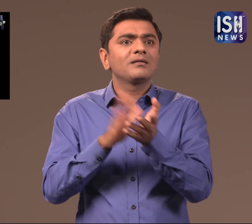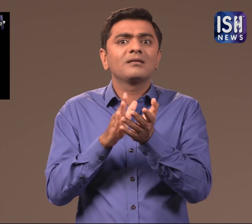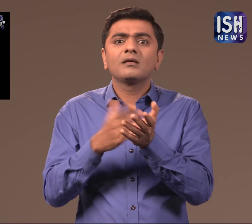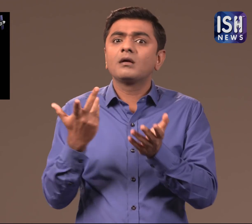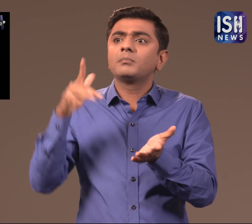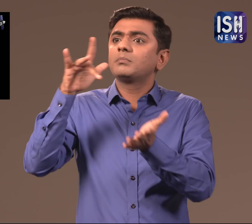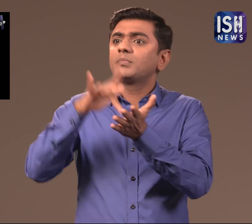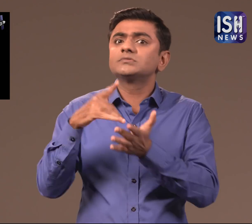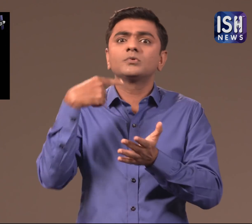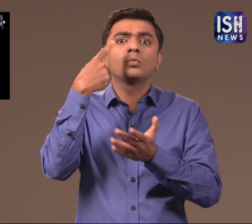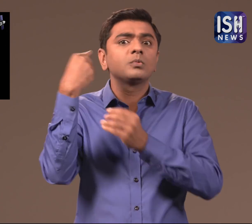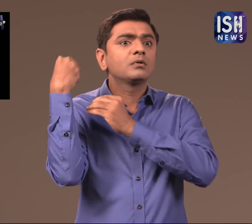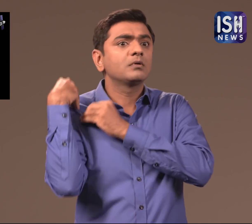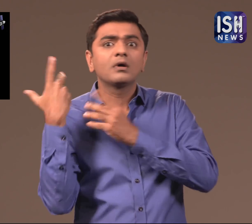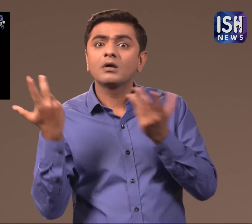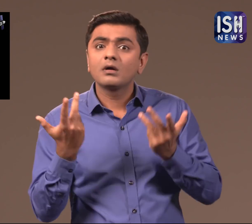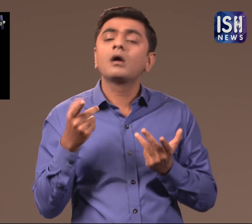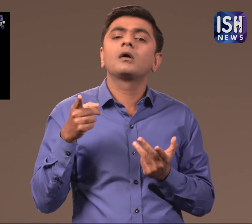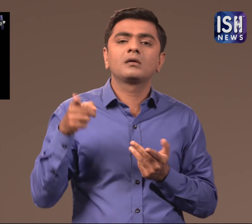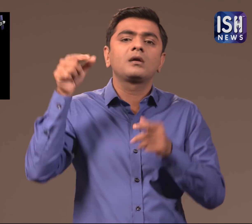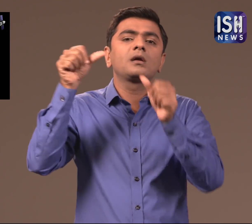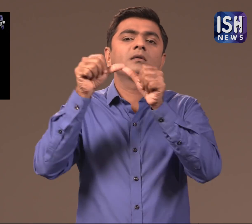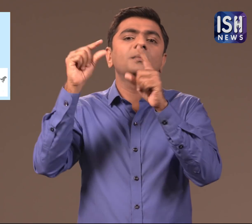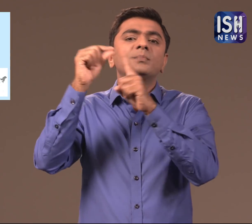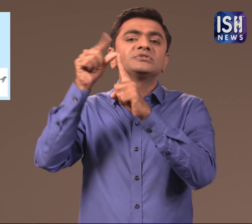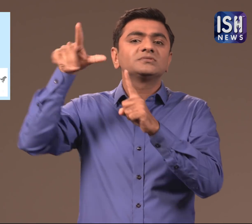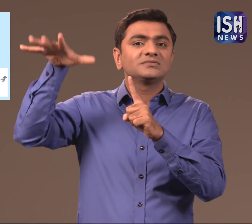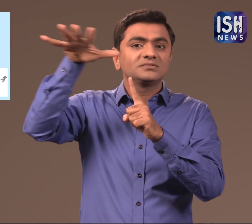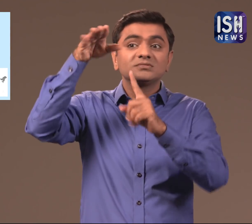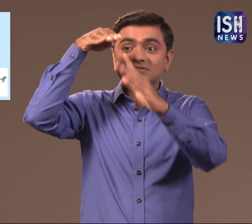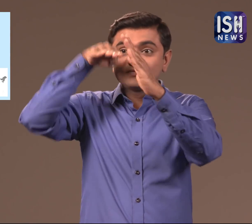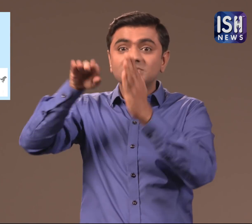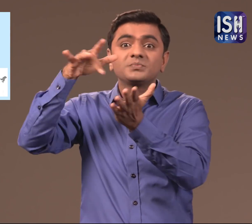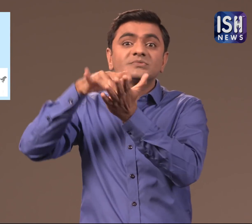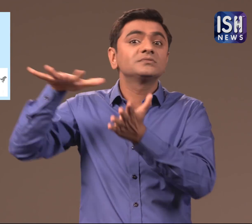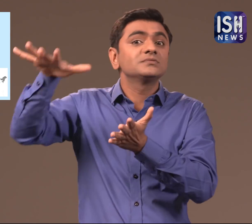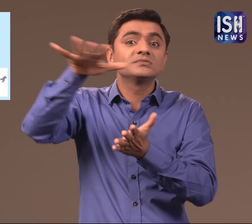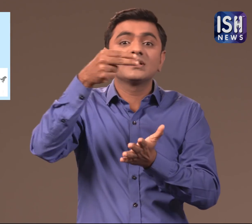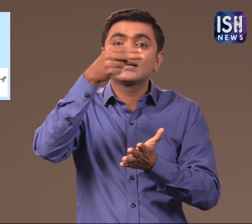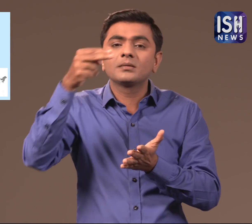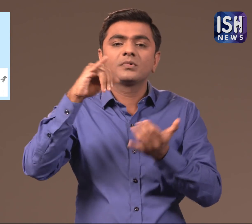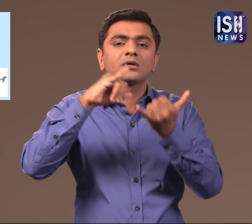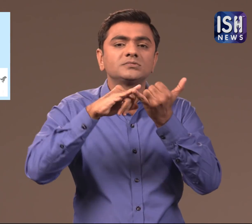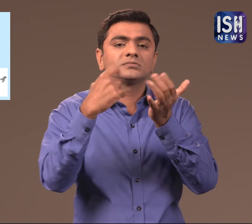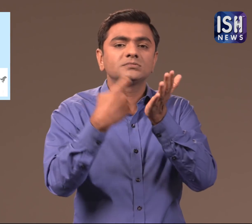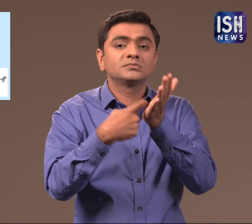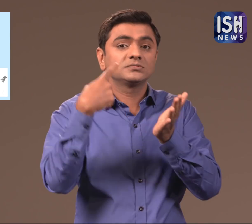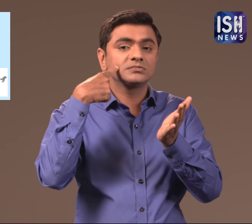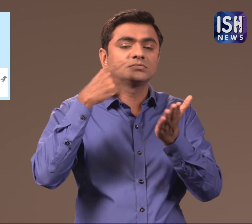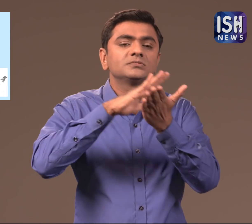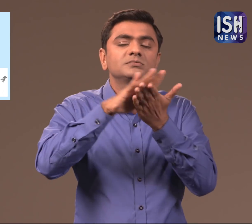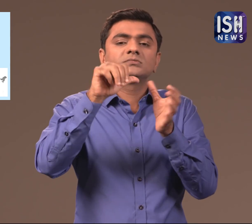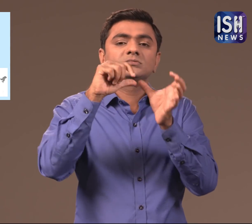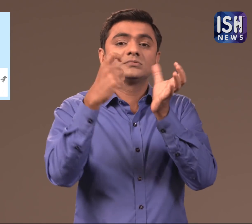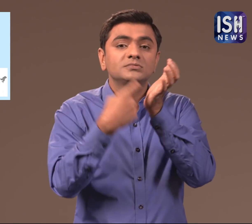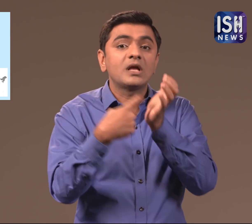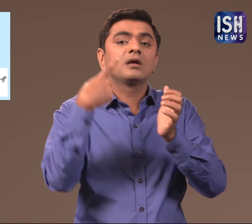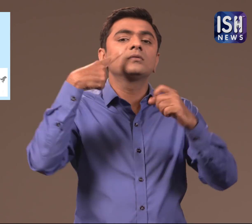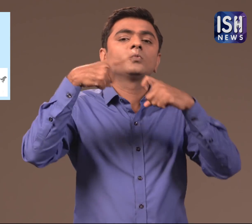launched in Shri Hari